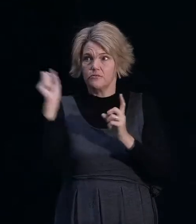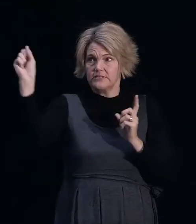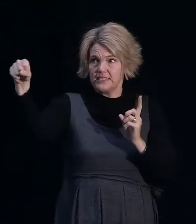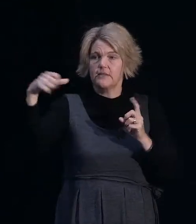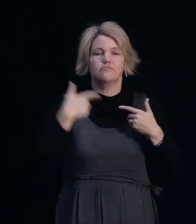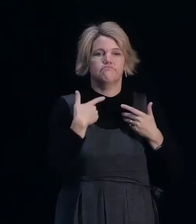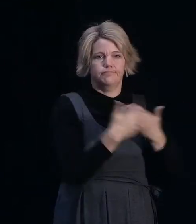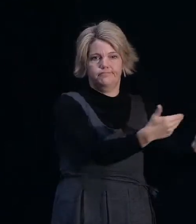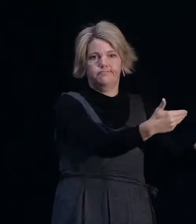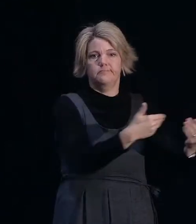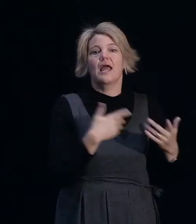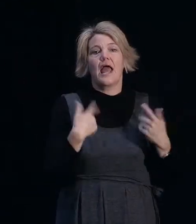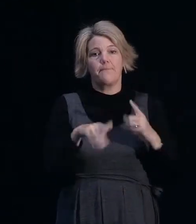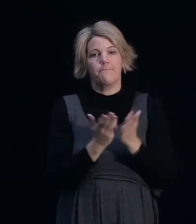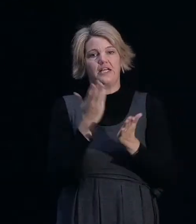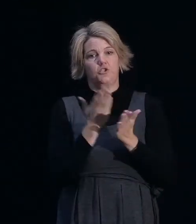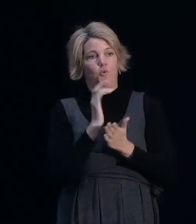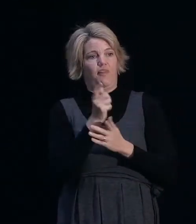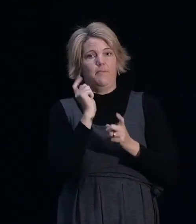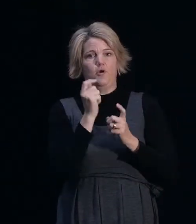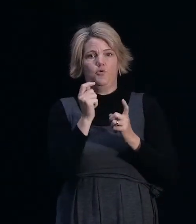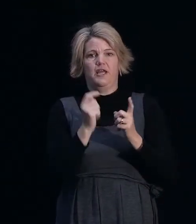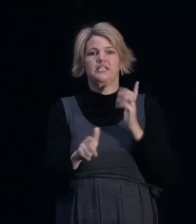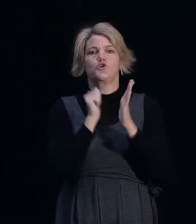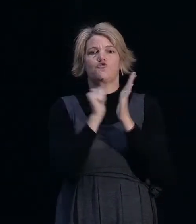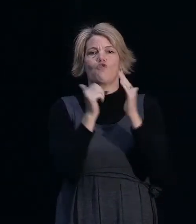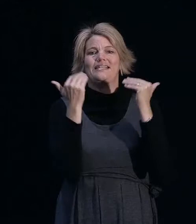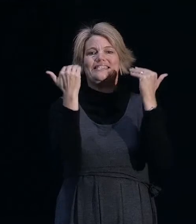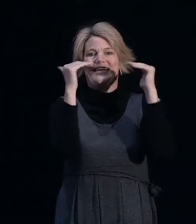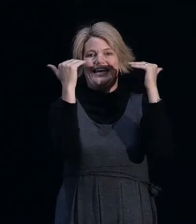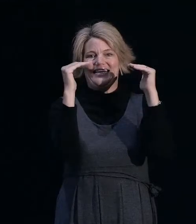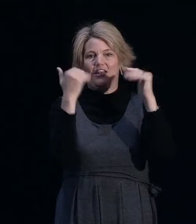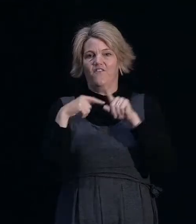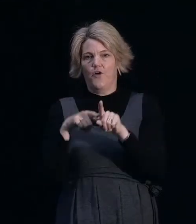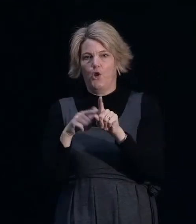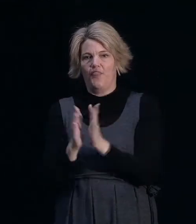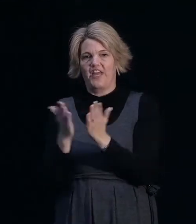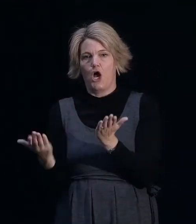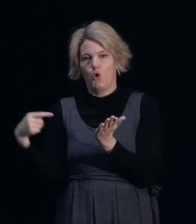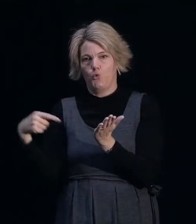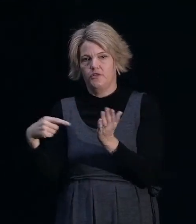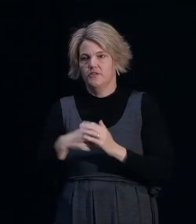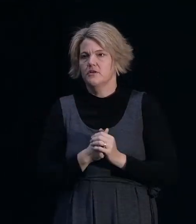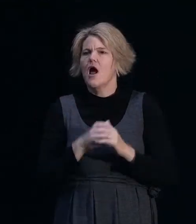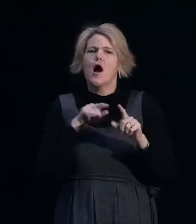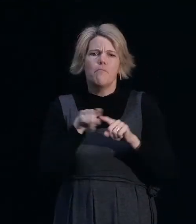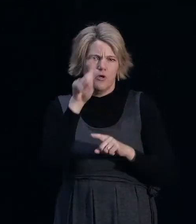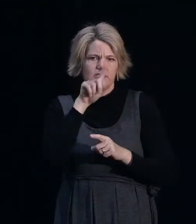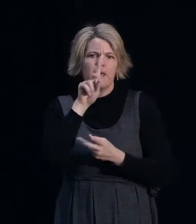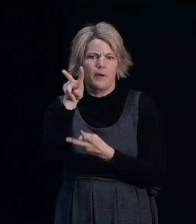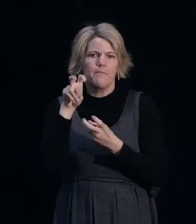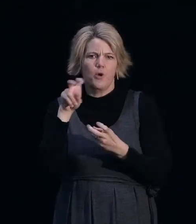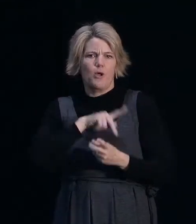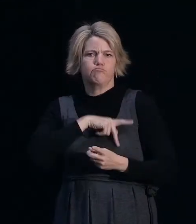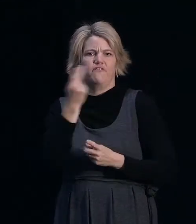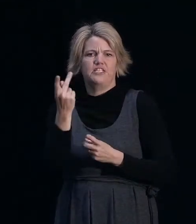that people build to the right standard, in this case, the building code. Now, most people employ professionals and tradespeople to do that